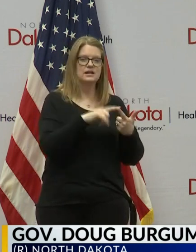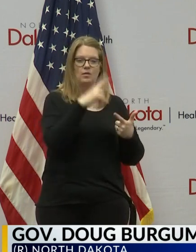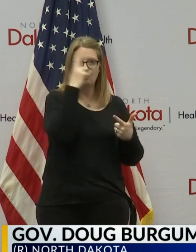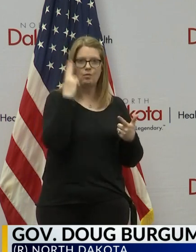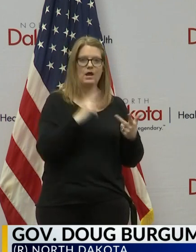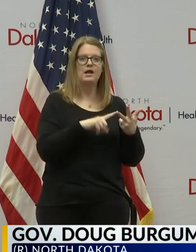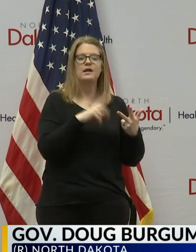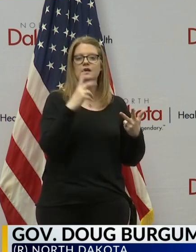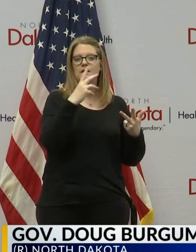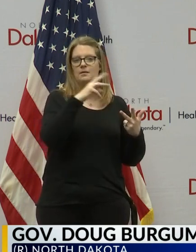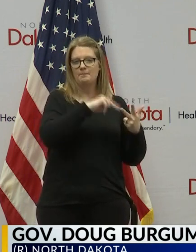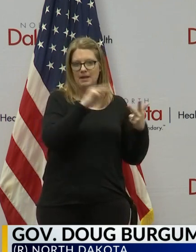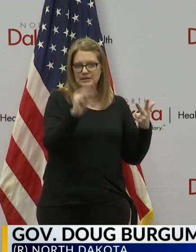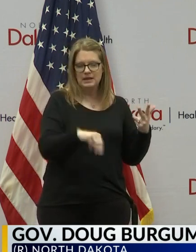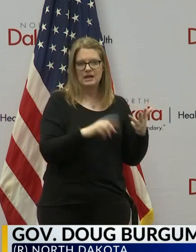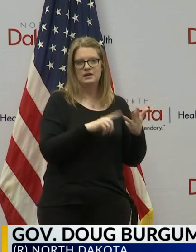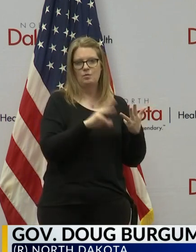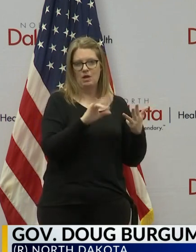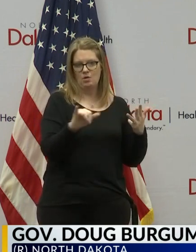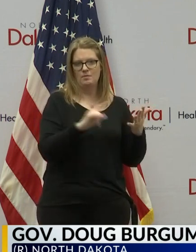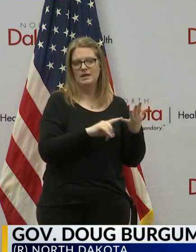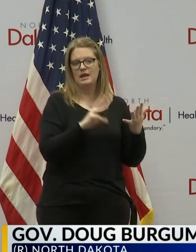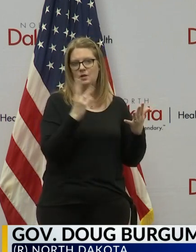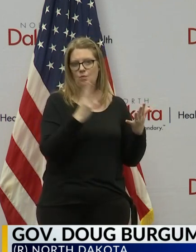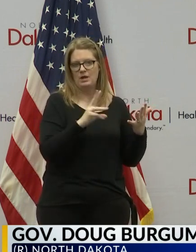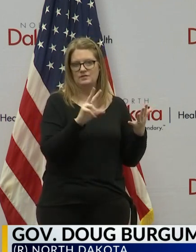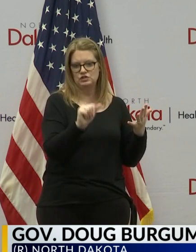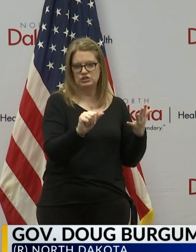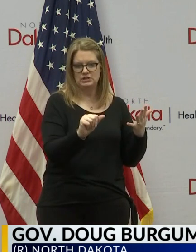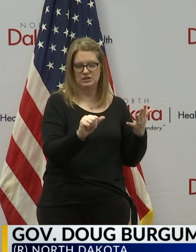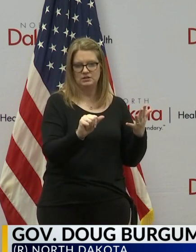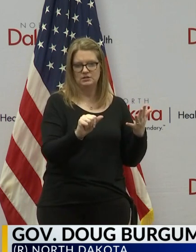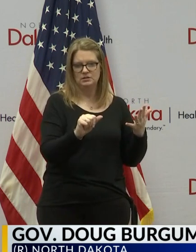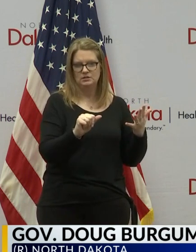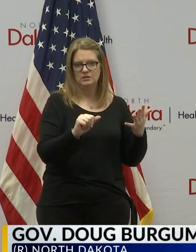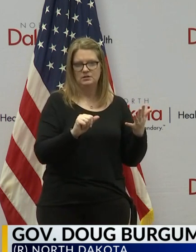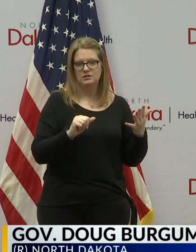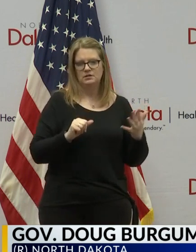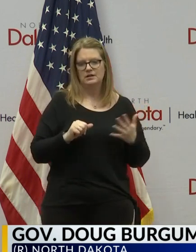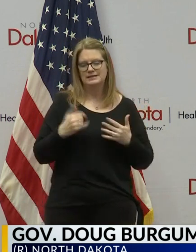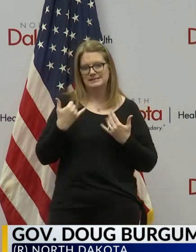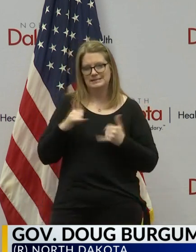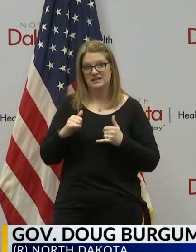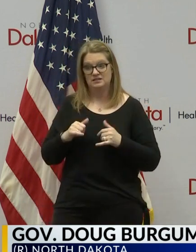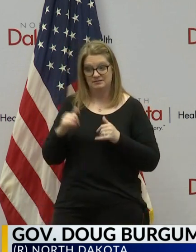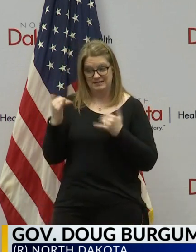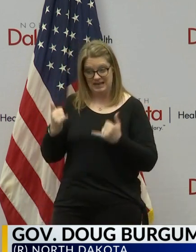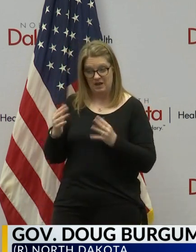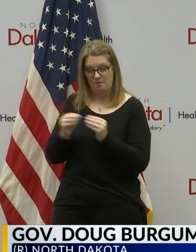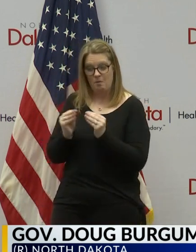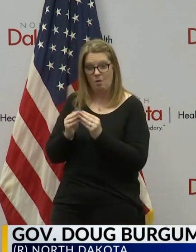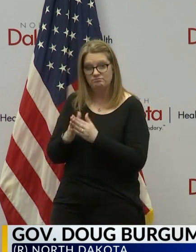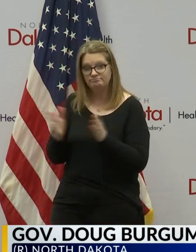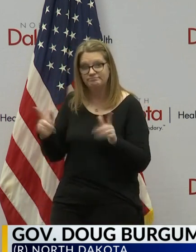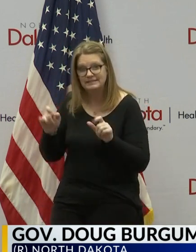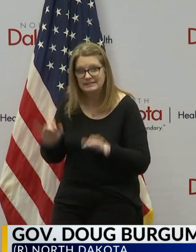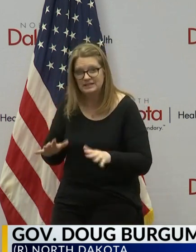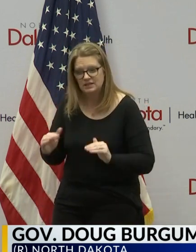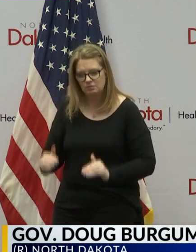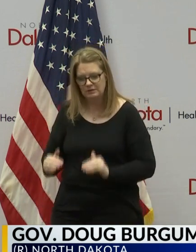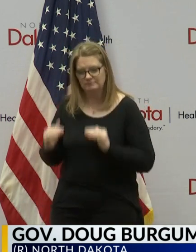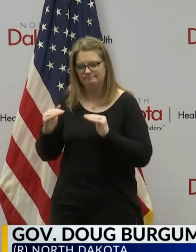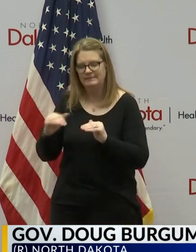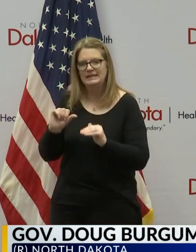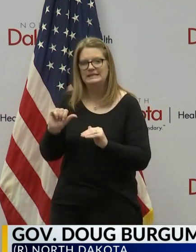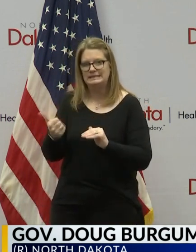Virginia but with a good testing effort we're back at that number tenth among states on per capita testing and we want again